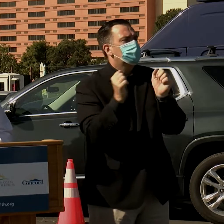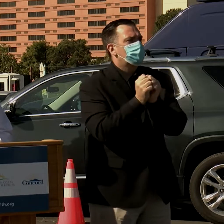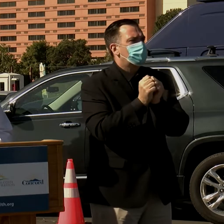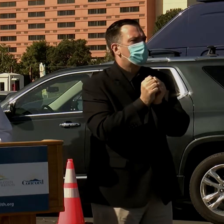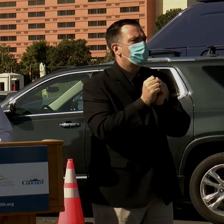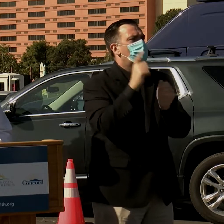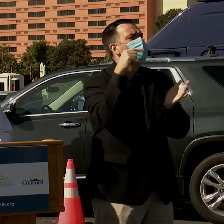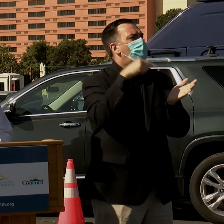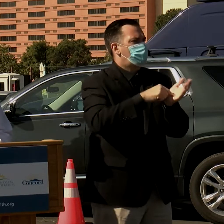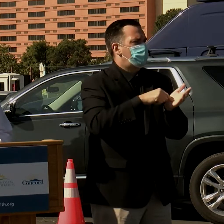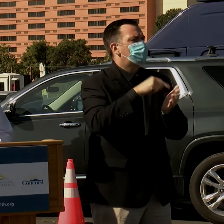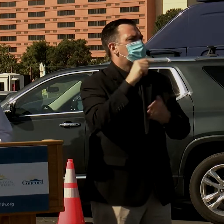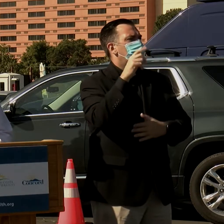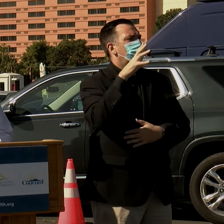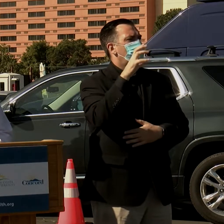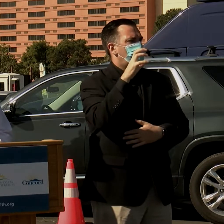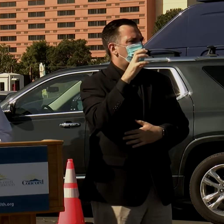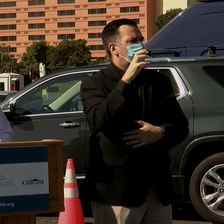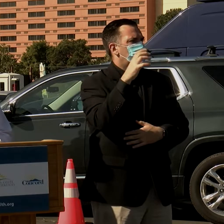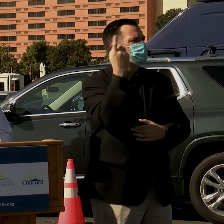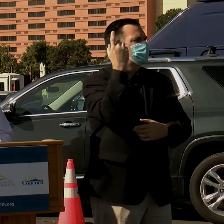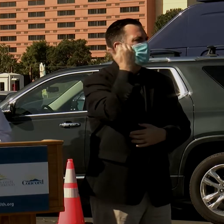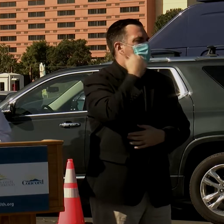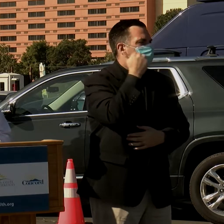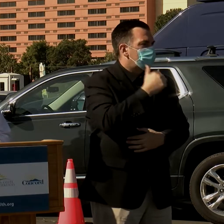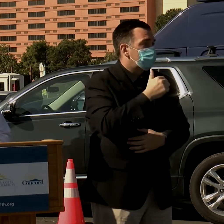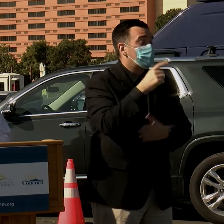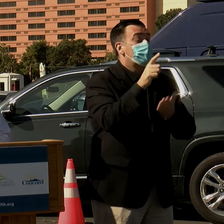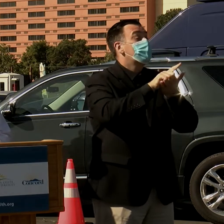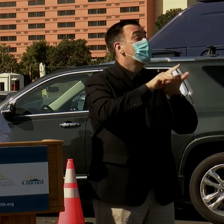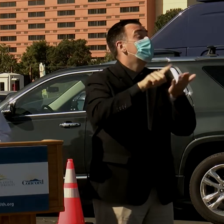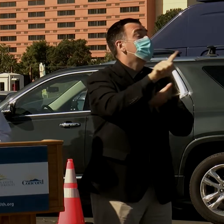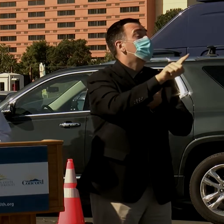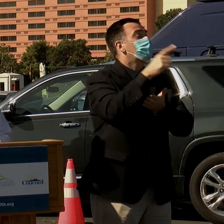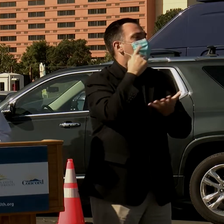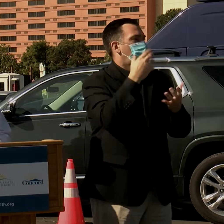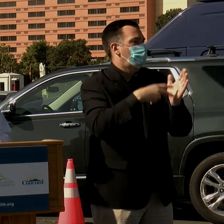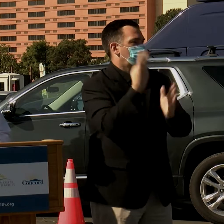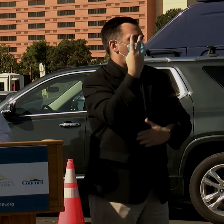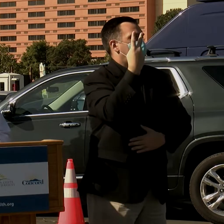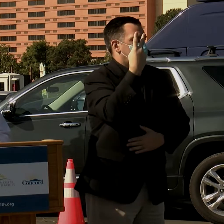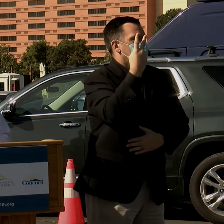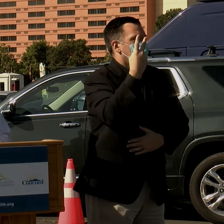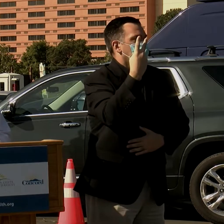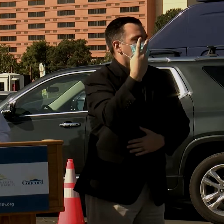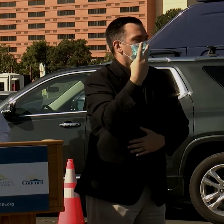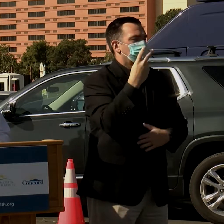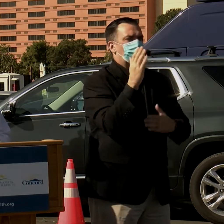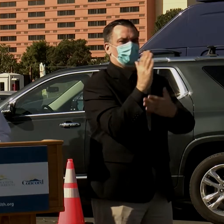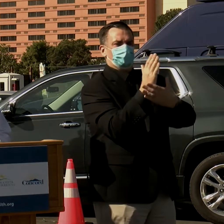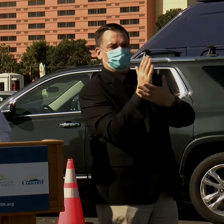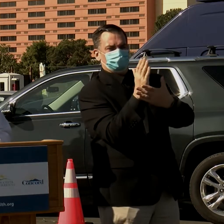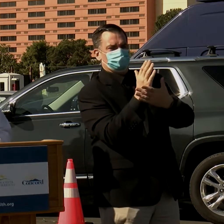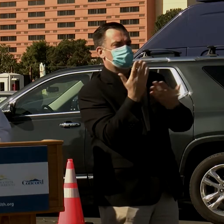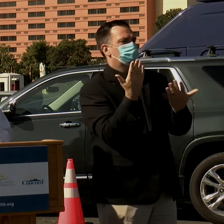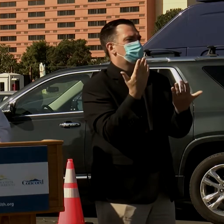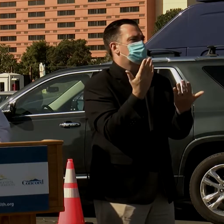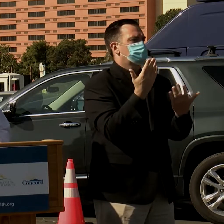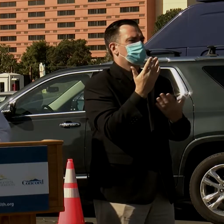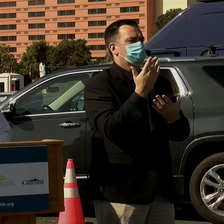1,500 to 2,000 a day. By next week, we expect to be at about twice that. So somewhere between